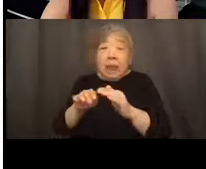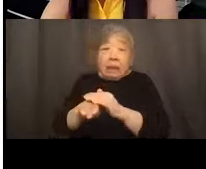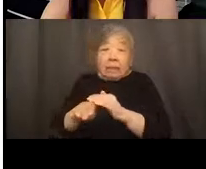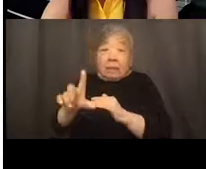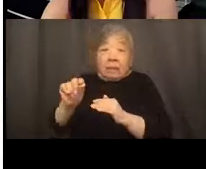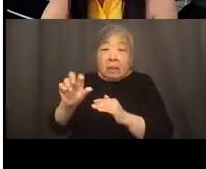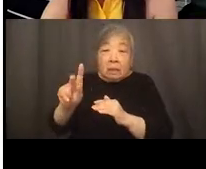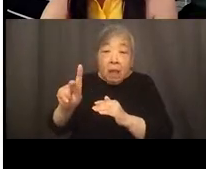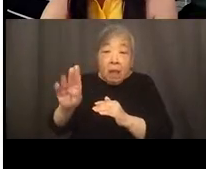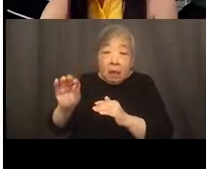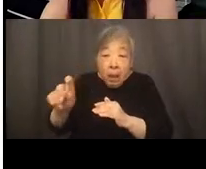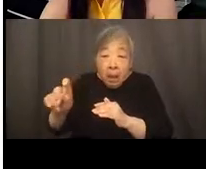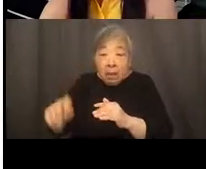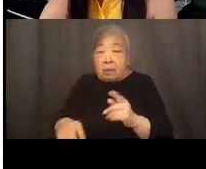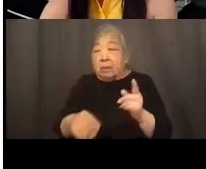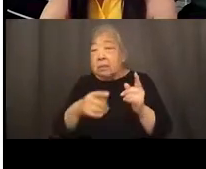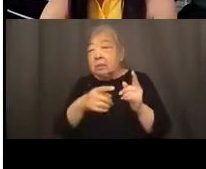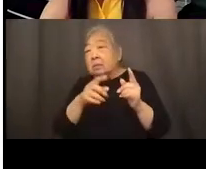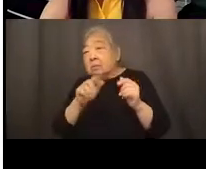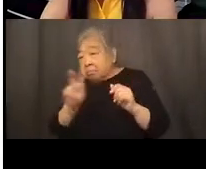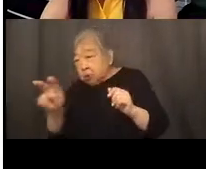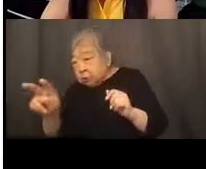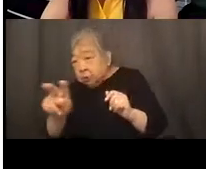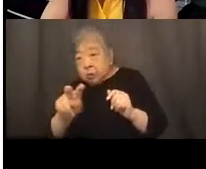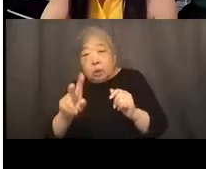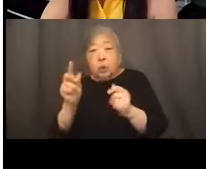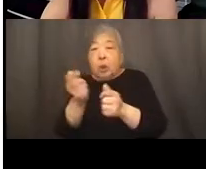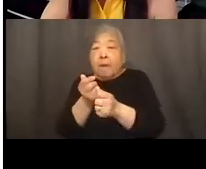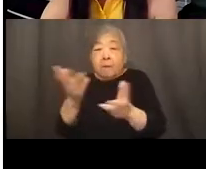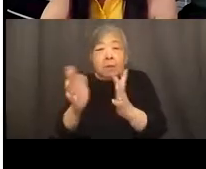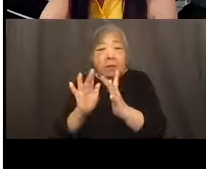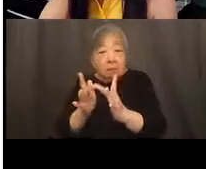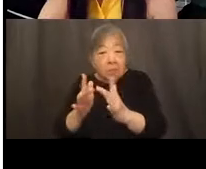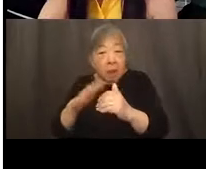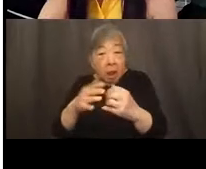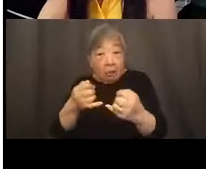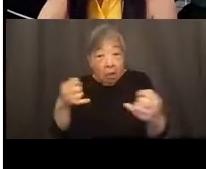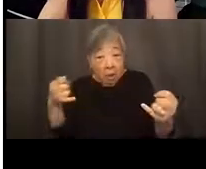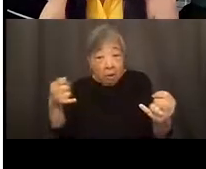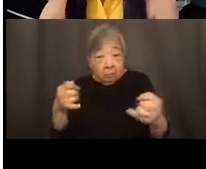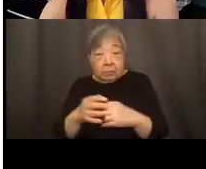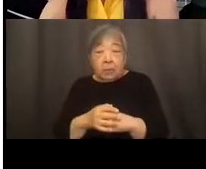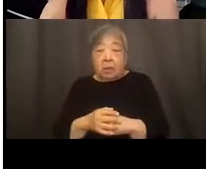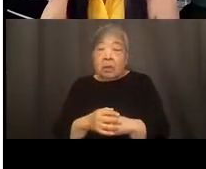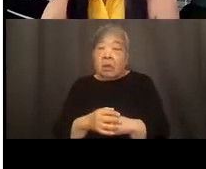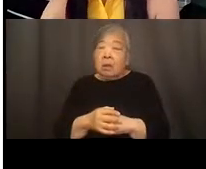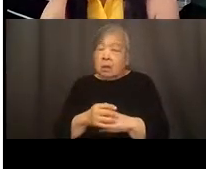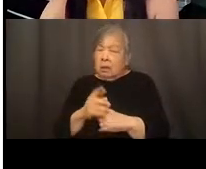staff to secure the unit remotely post tour and to do everything, uh, through that online platform. Um, as I